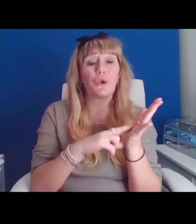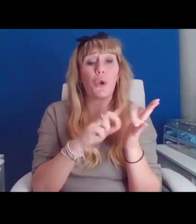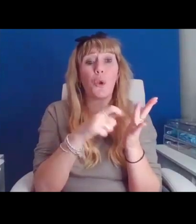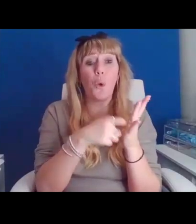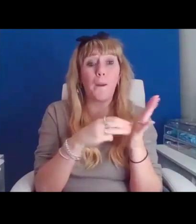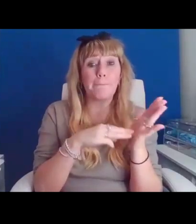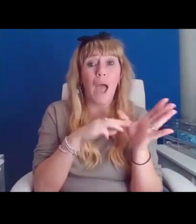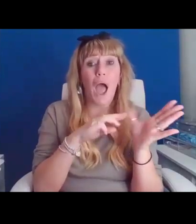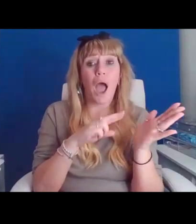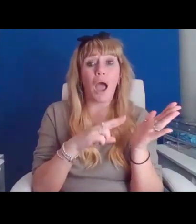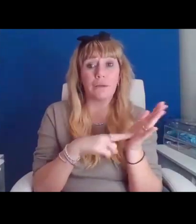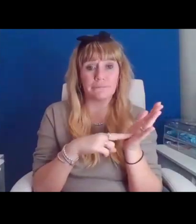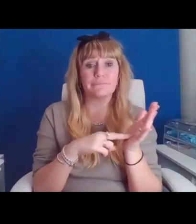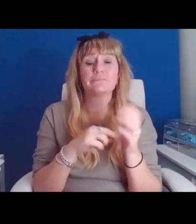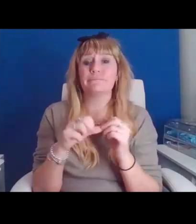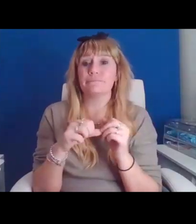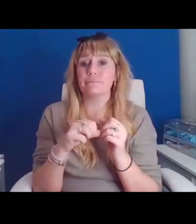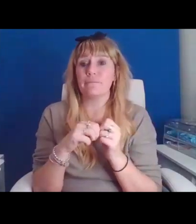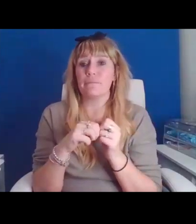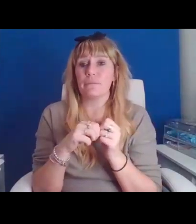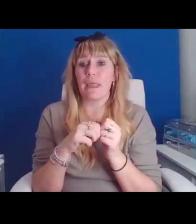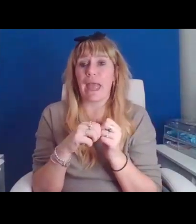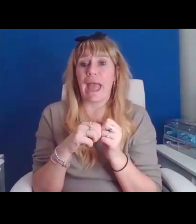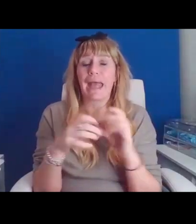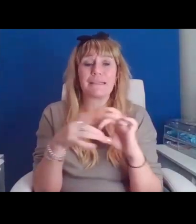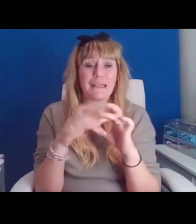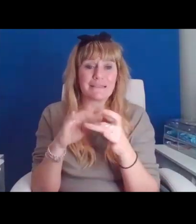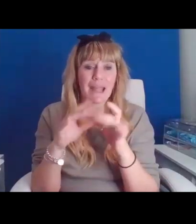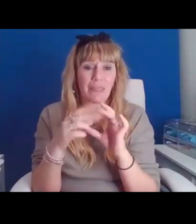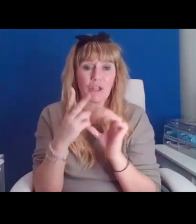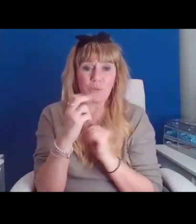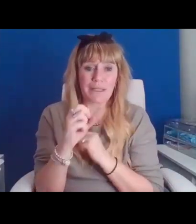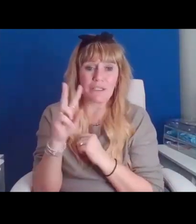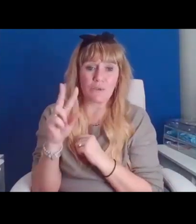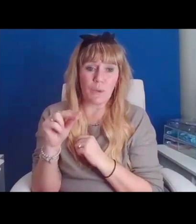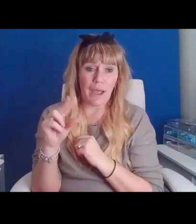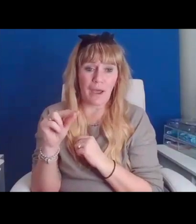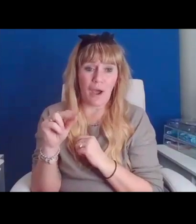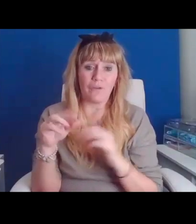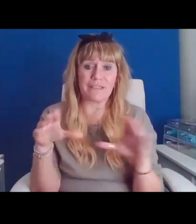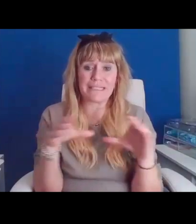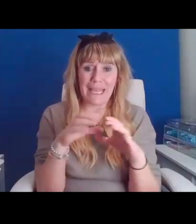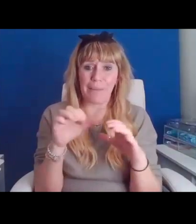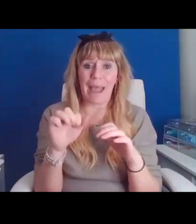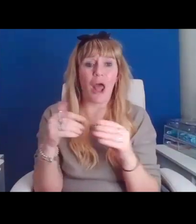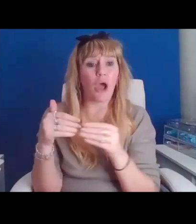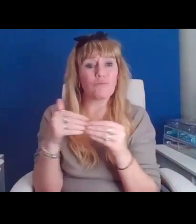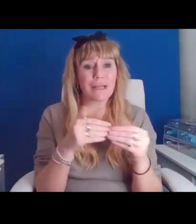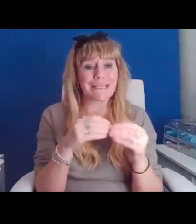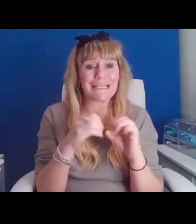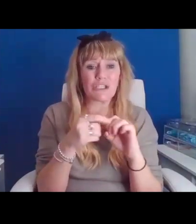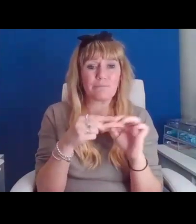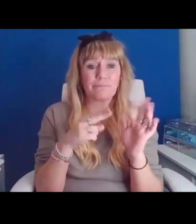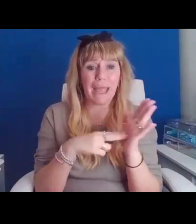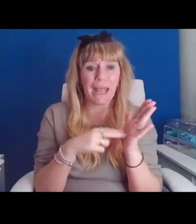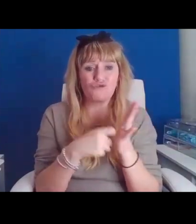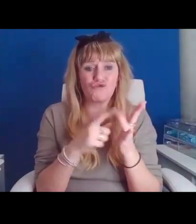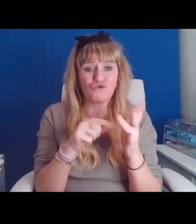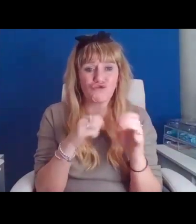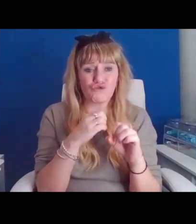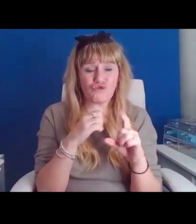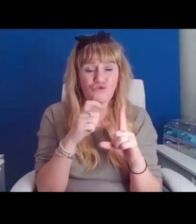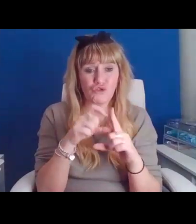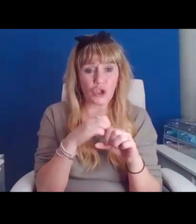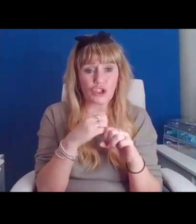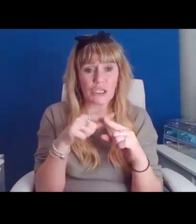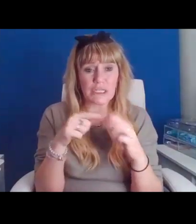and to the Together 2012 team, especially our apprentice, Ben Rogers. And a big thank you, of course, to